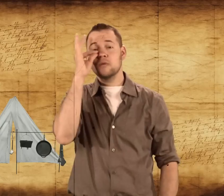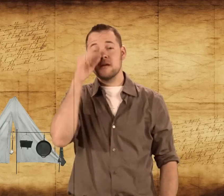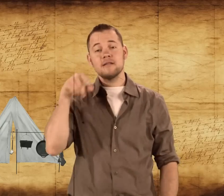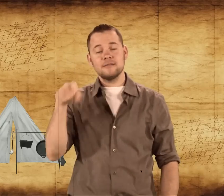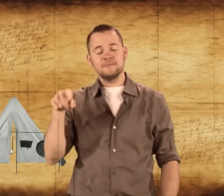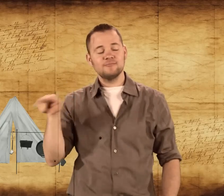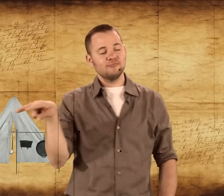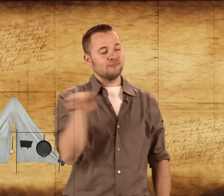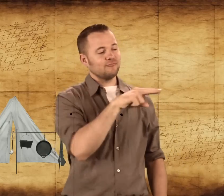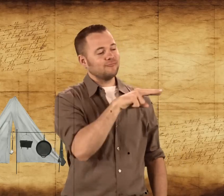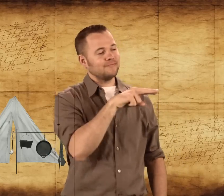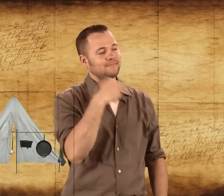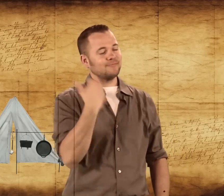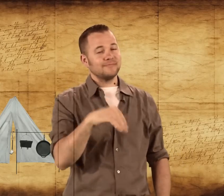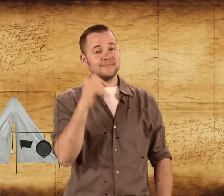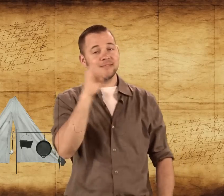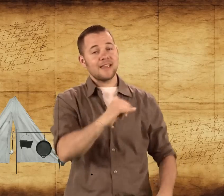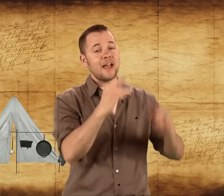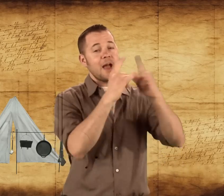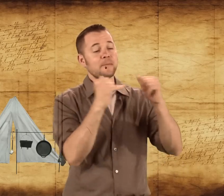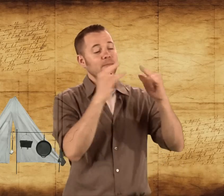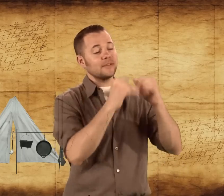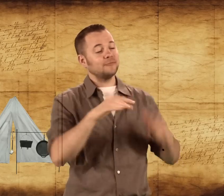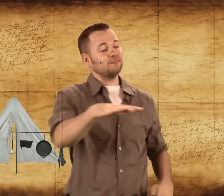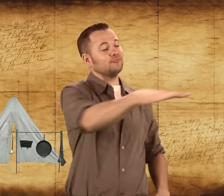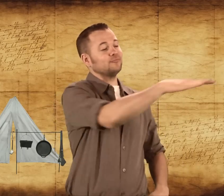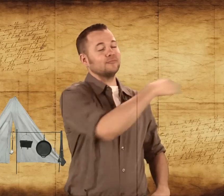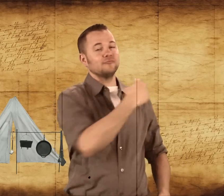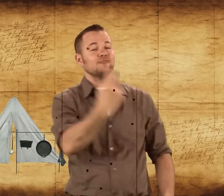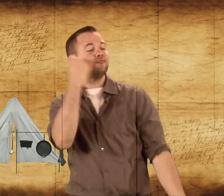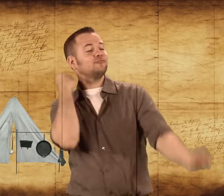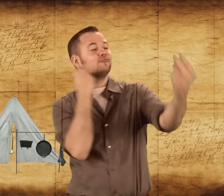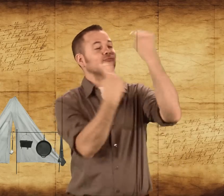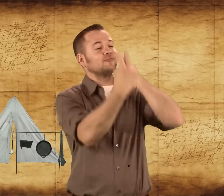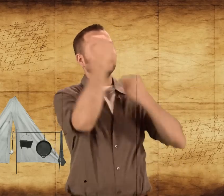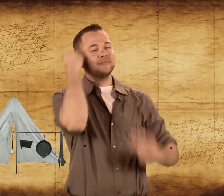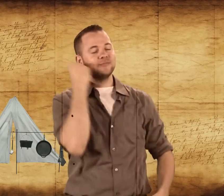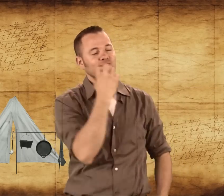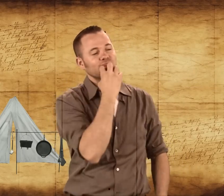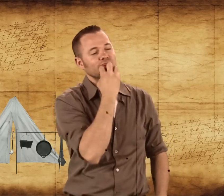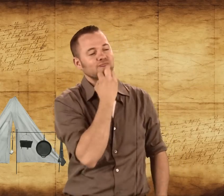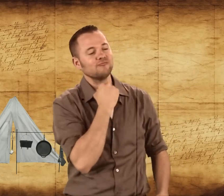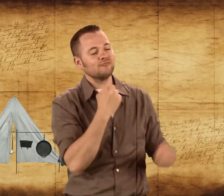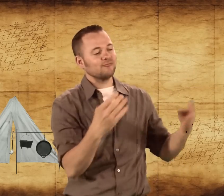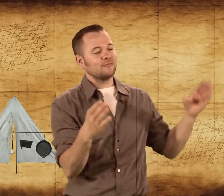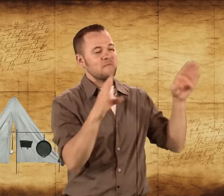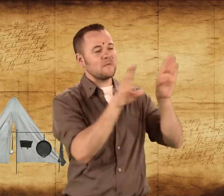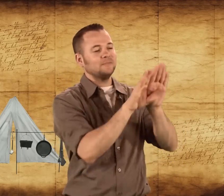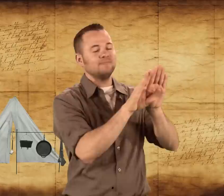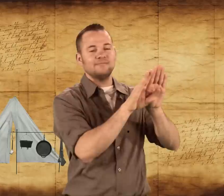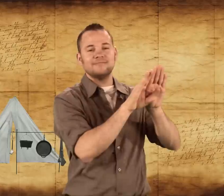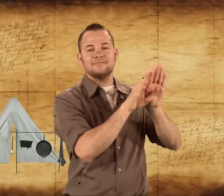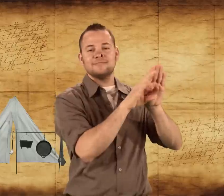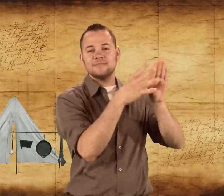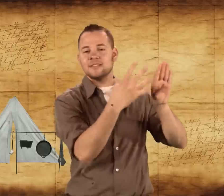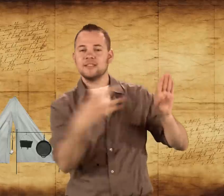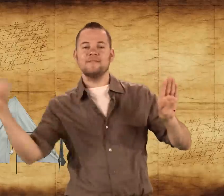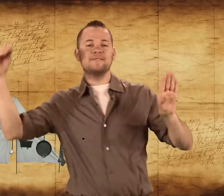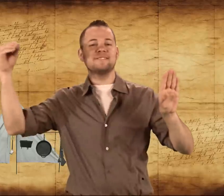When he looked at that campsite, he had flashbacks and wondered of the memories he would forever cherish. And he